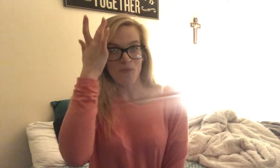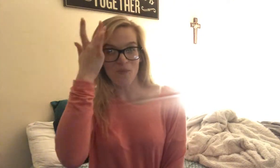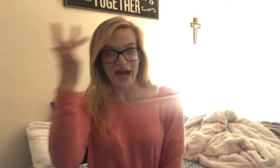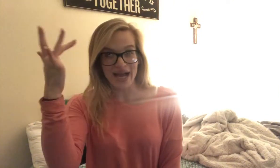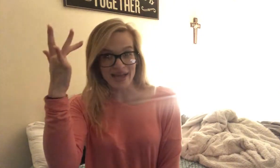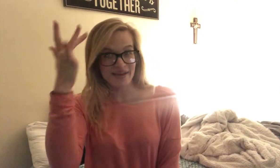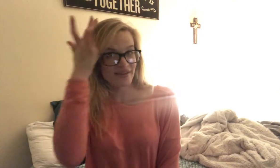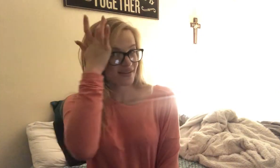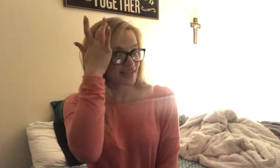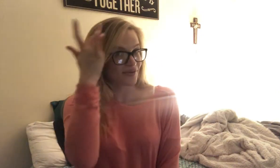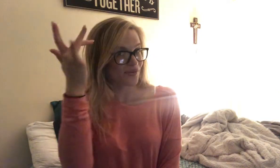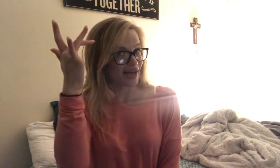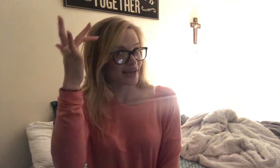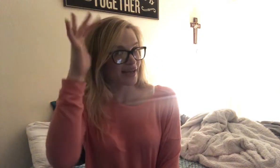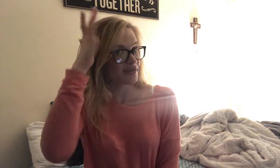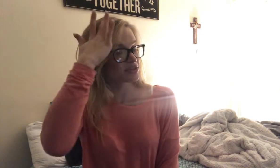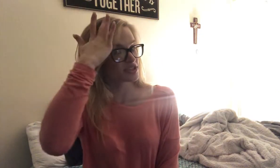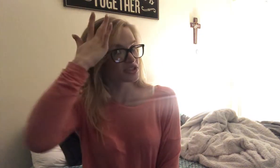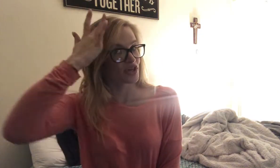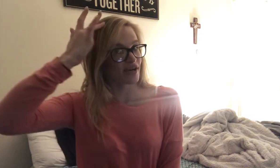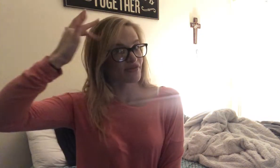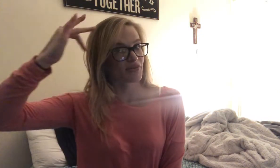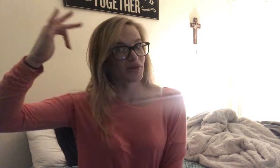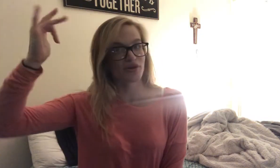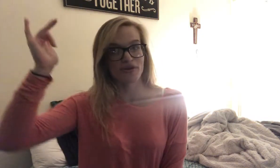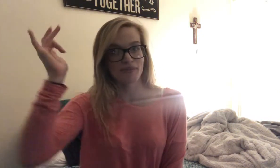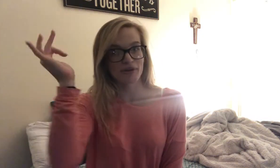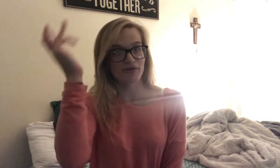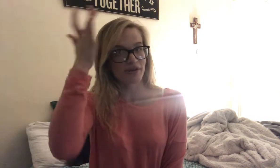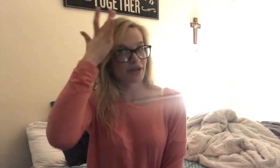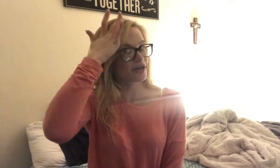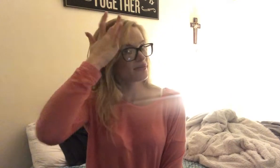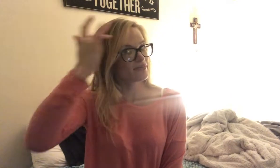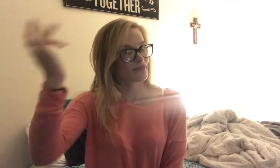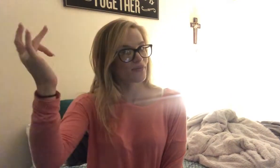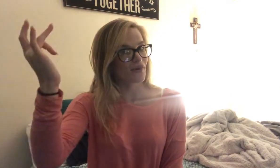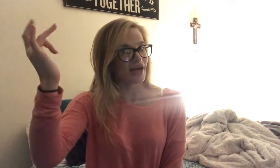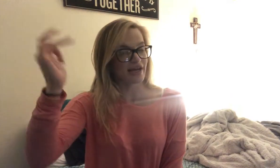Y. That Y again. Just draw from your middle finger. Y.